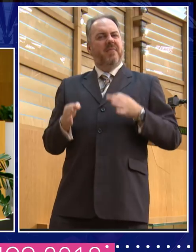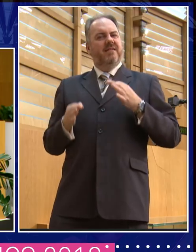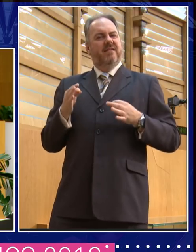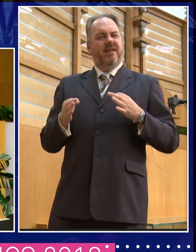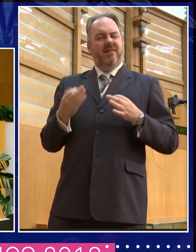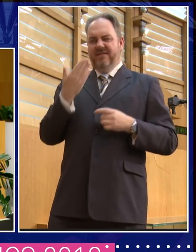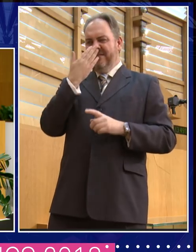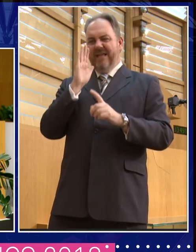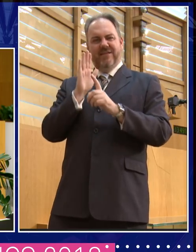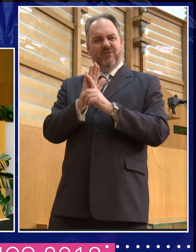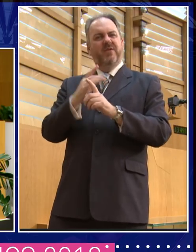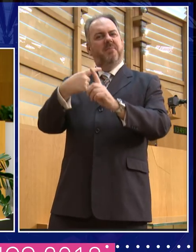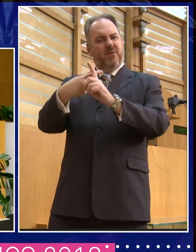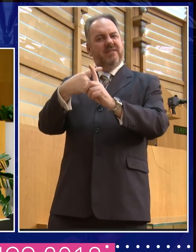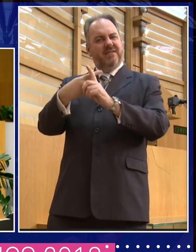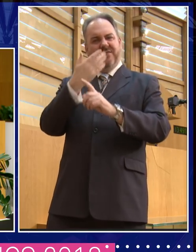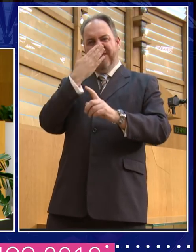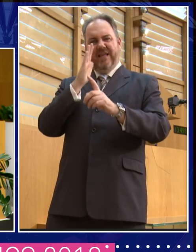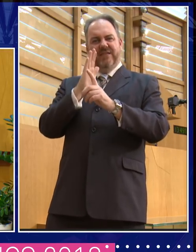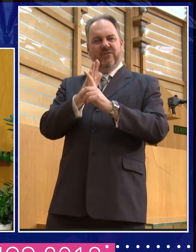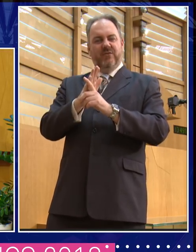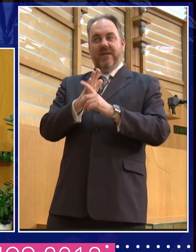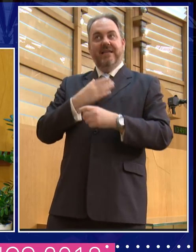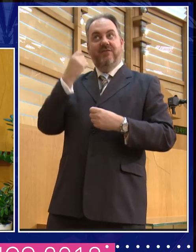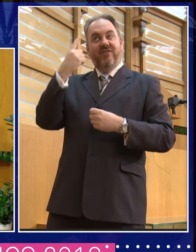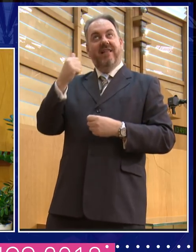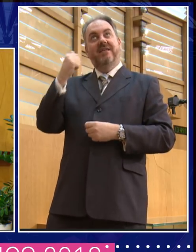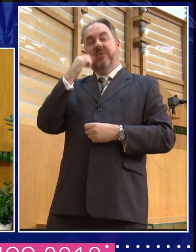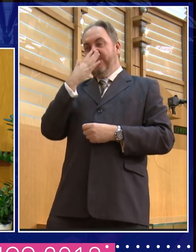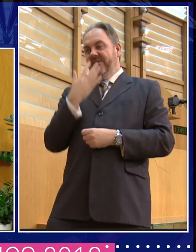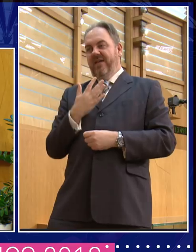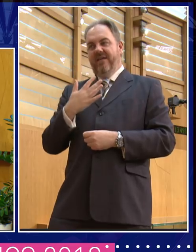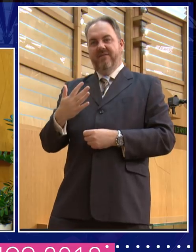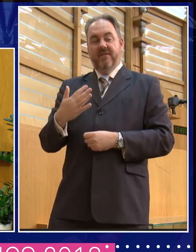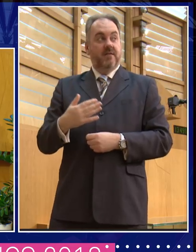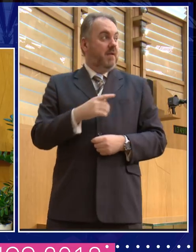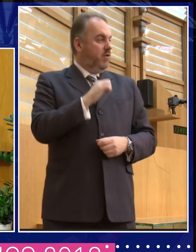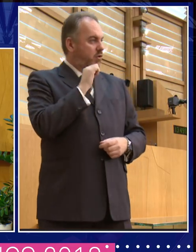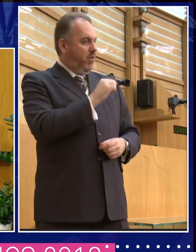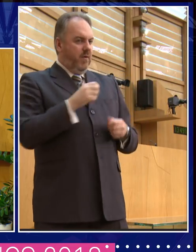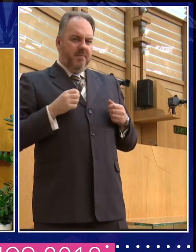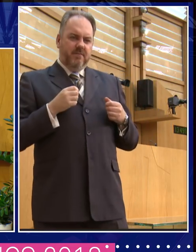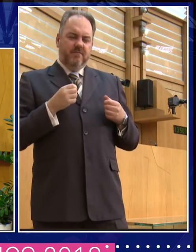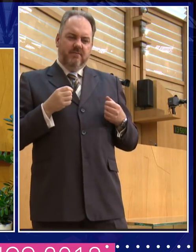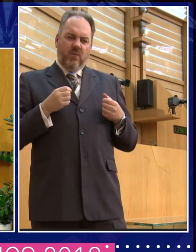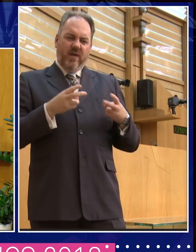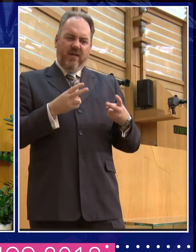though I didn't quite realise it at the time. But it has, I mean, that has been your approach to history, or certainly the programmes that you